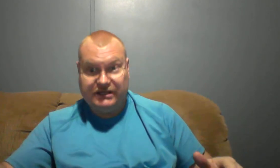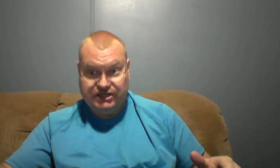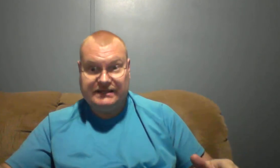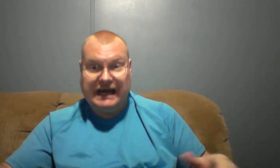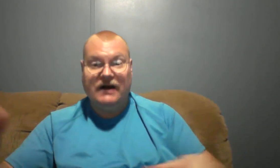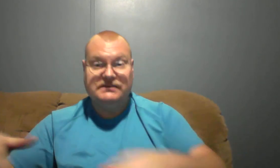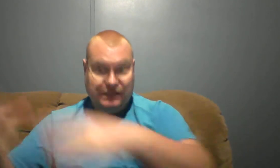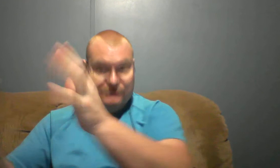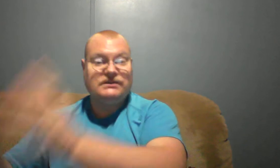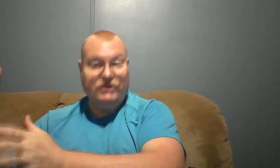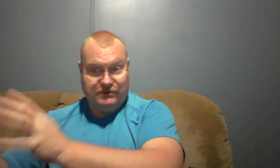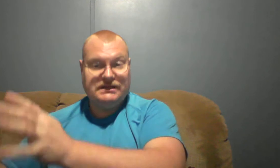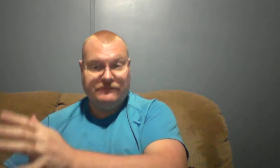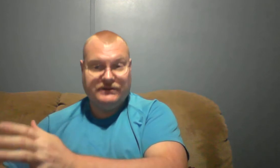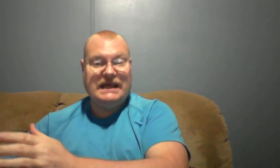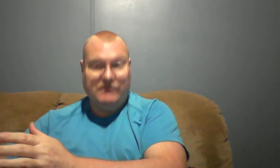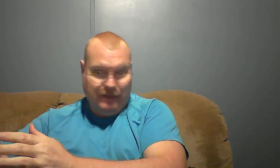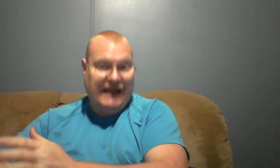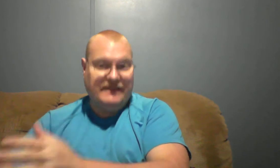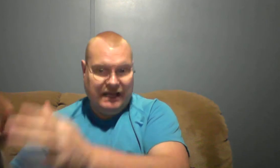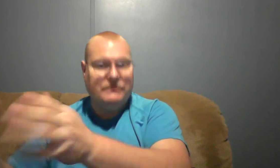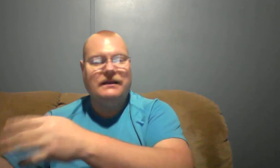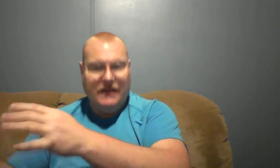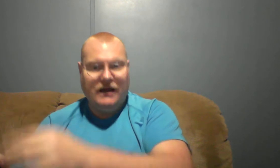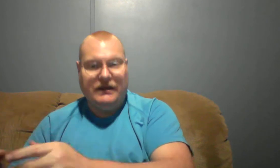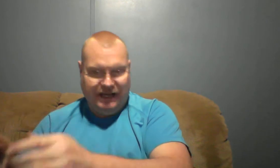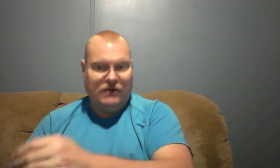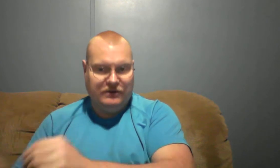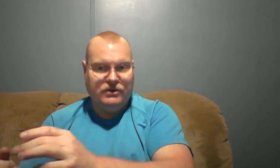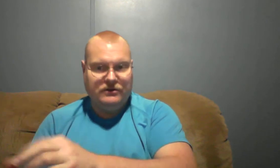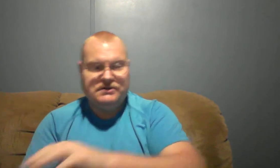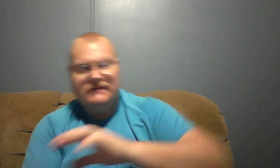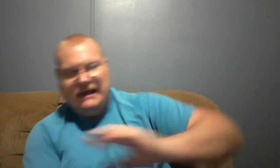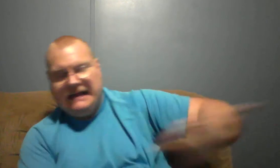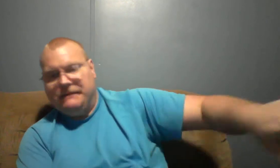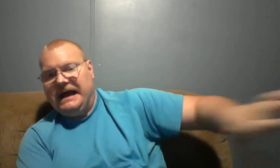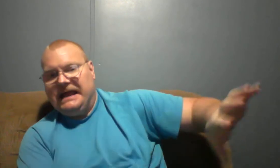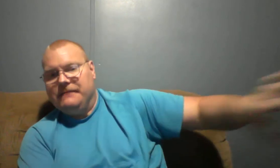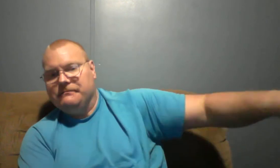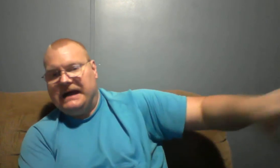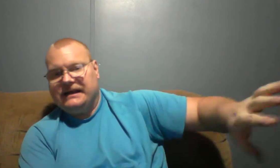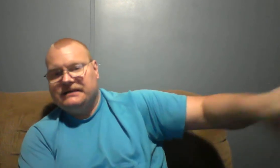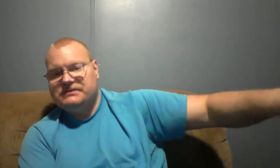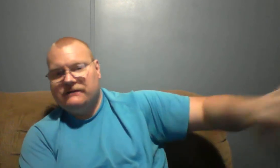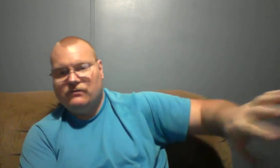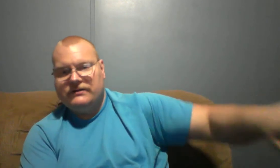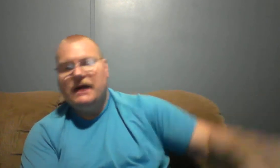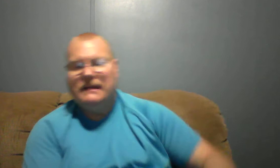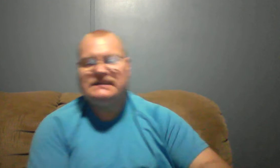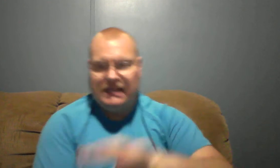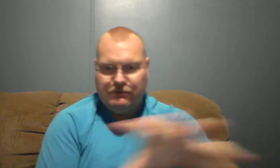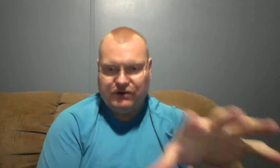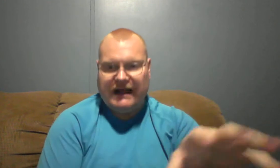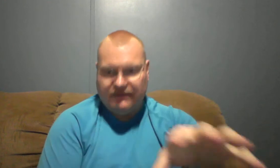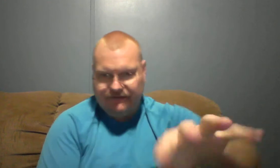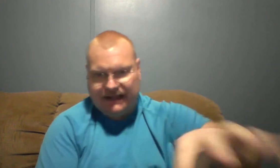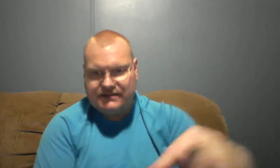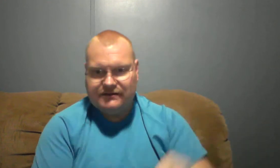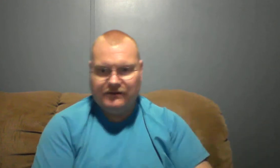Gentiles, he was doing stuff with them and patting them and, uh, you know, doing their stuff and backing him, backing himself with, basically he was riding the fence with